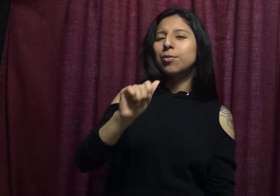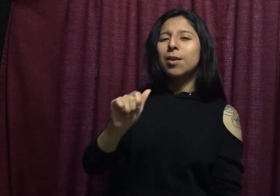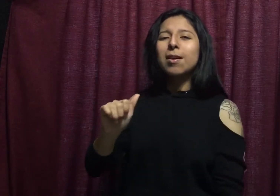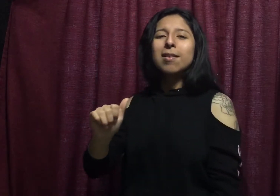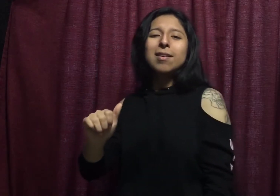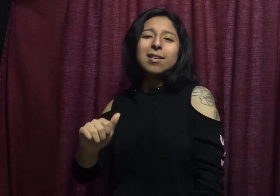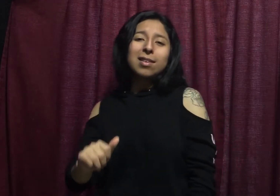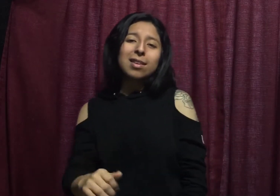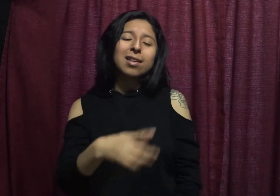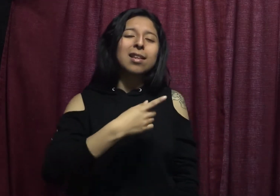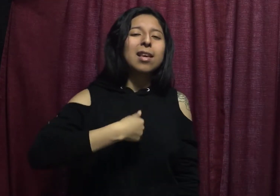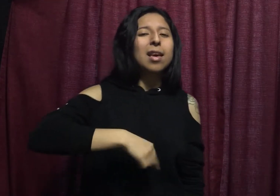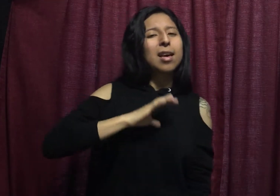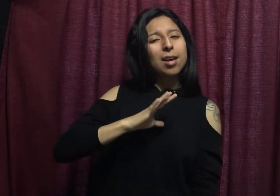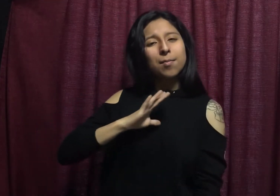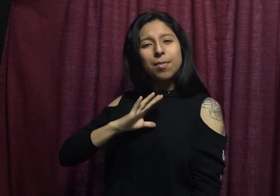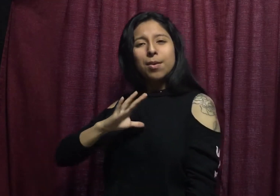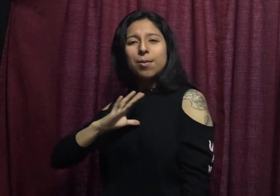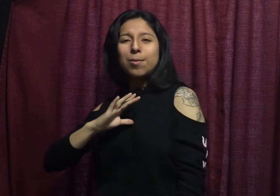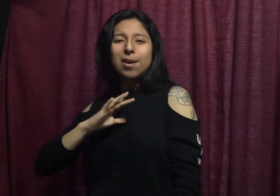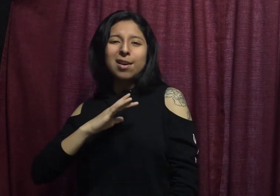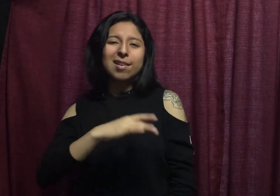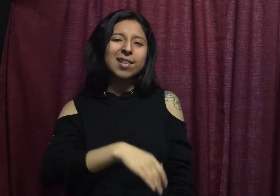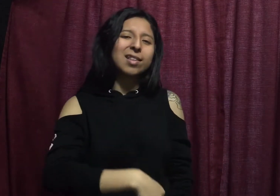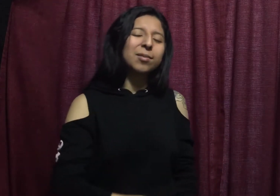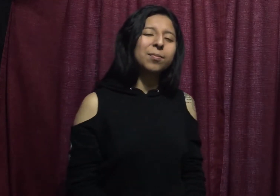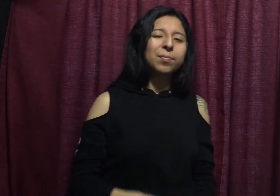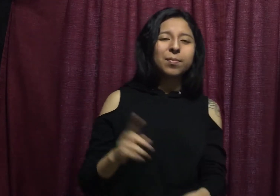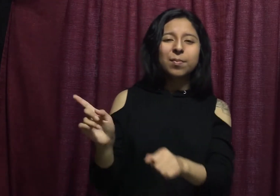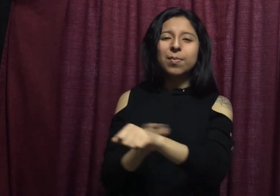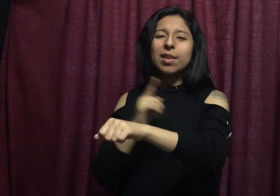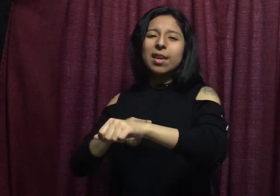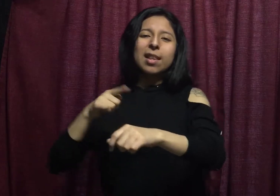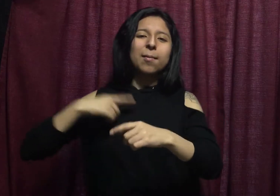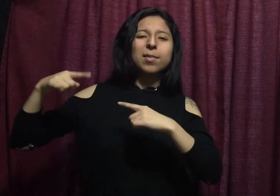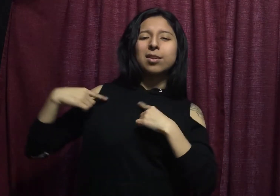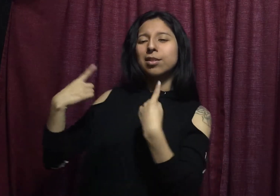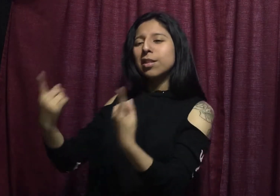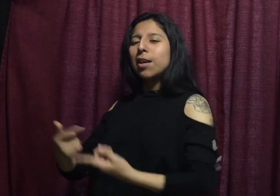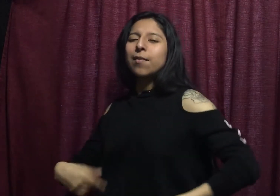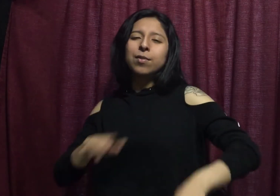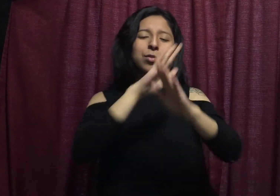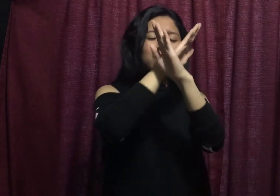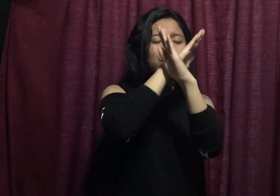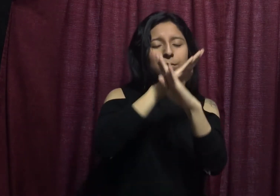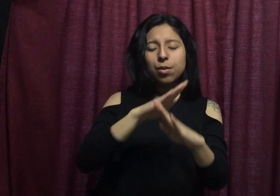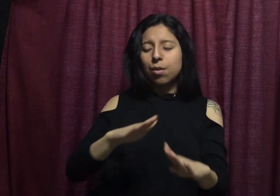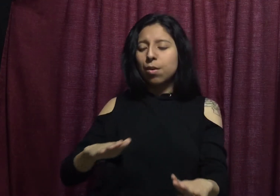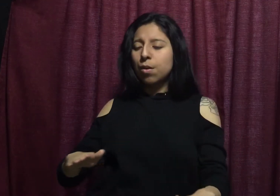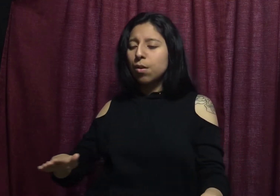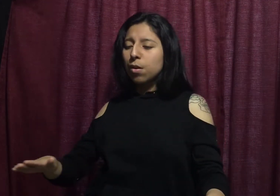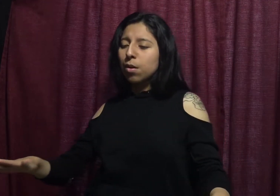trying I'm at one And I've been silent for too long